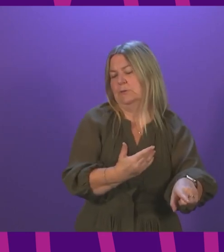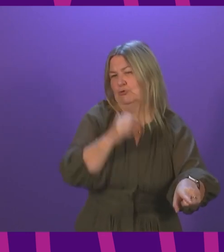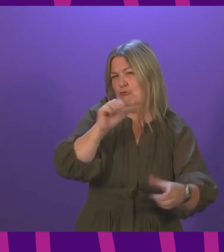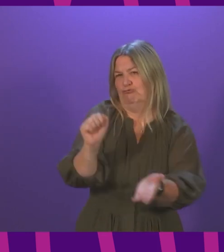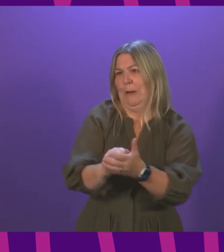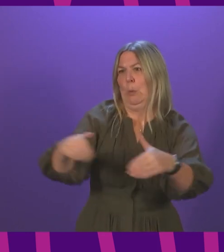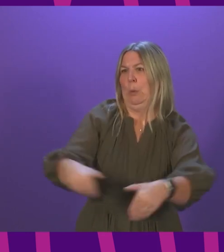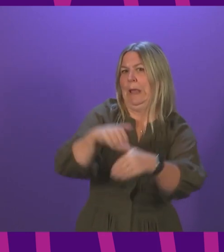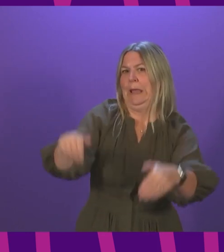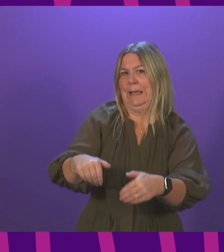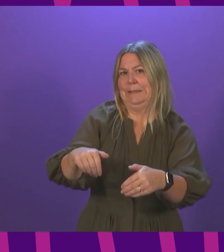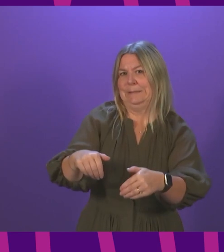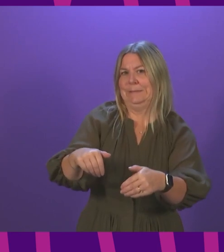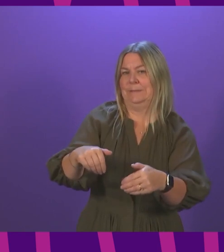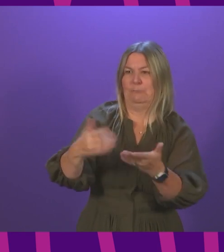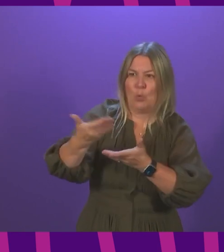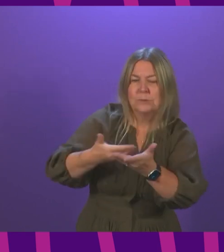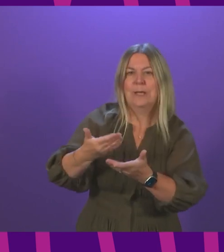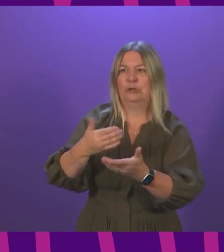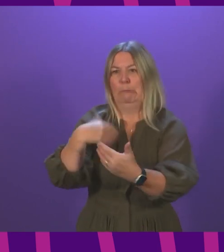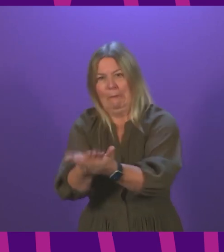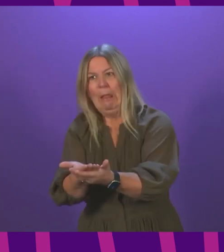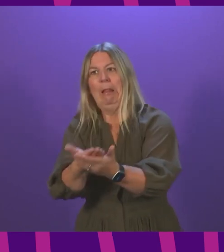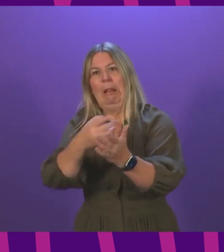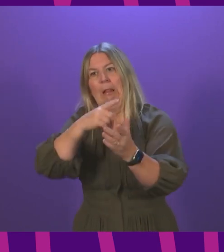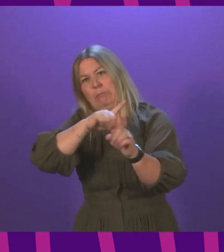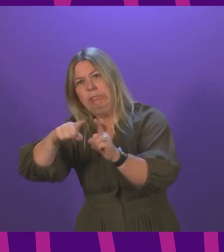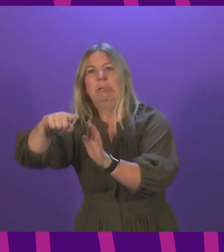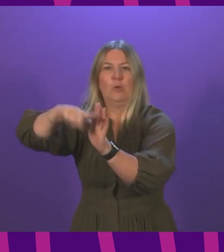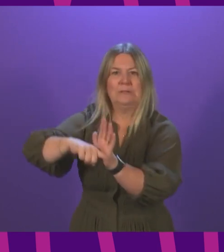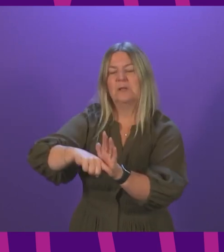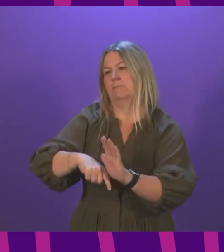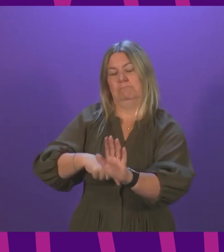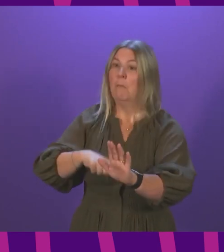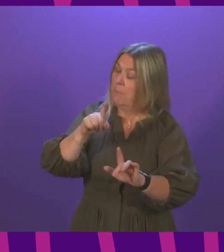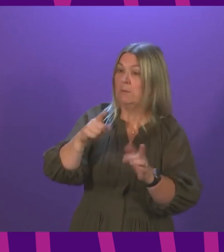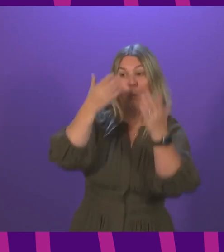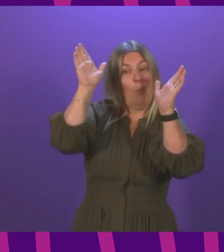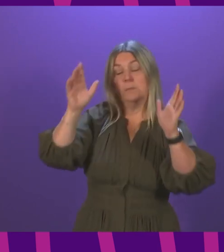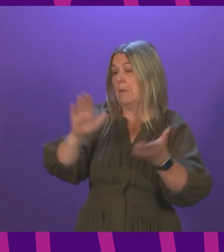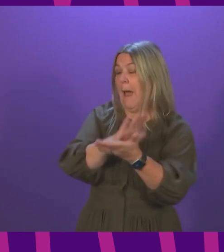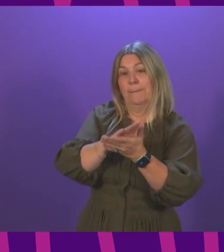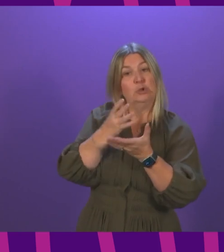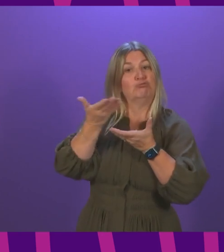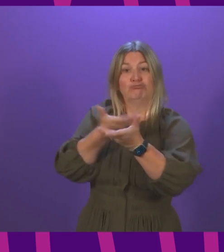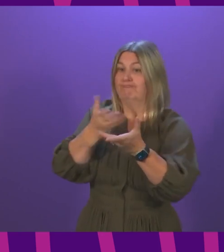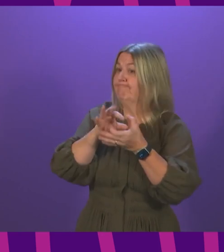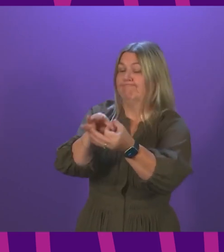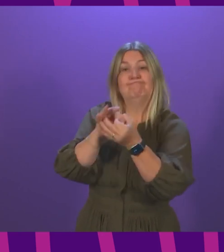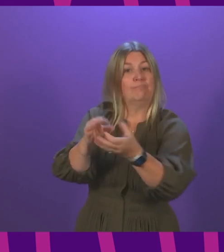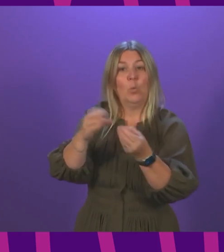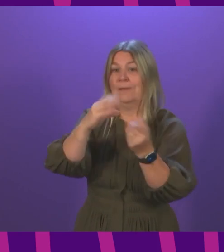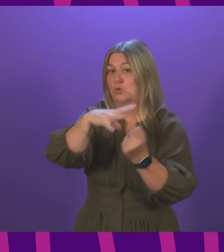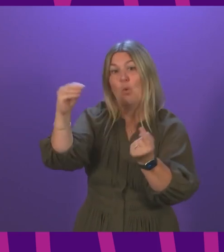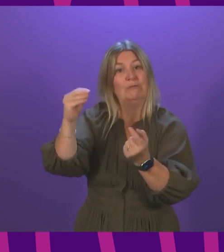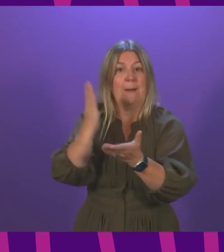legislation. But I repeat again, we remain open-minded to looking at the details of legislation when that comes from the consultation that has been published